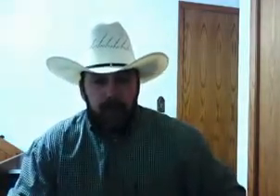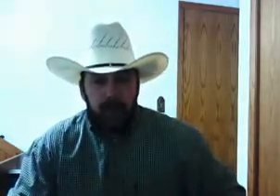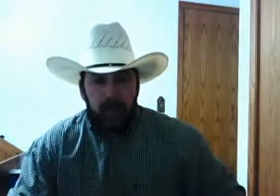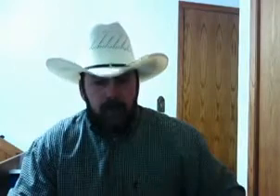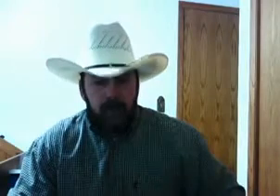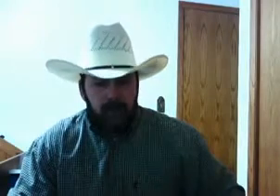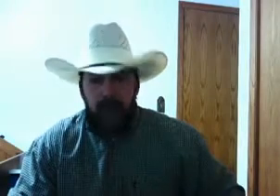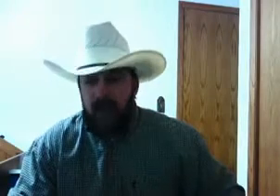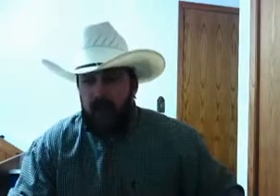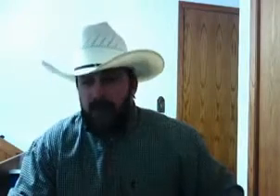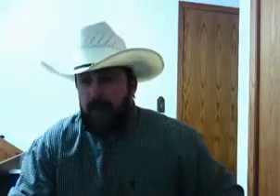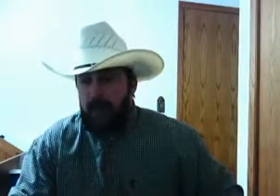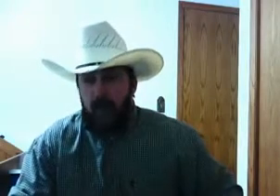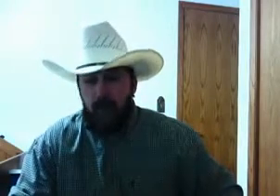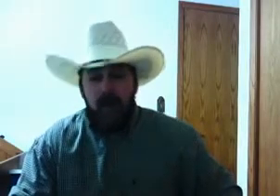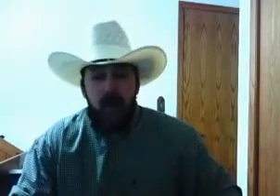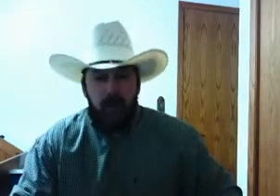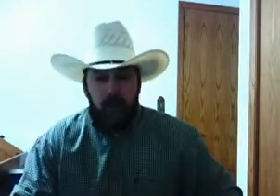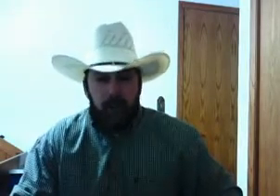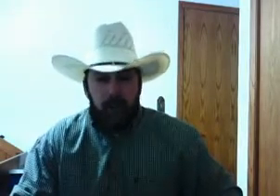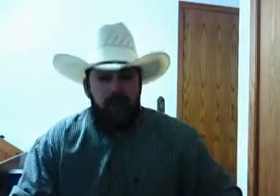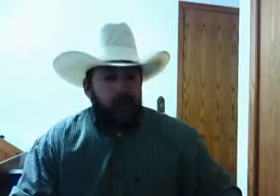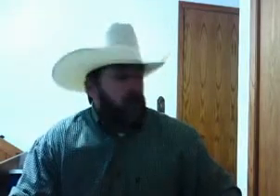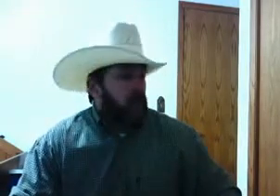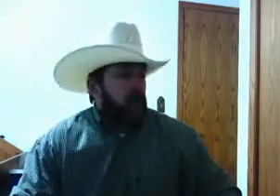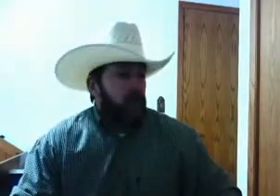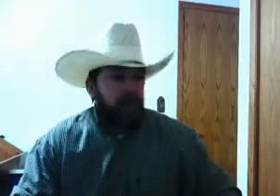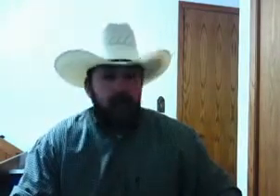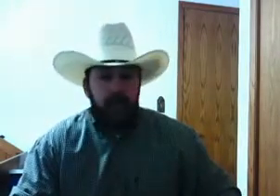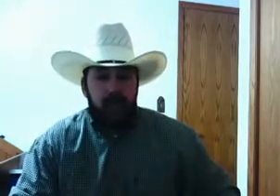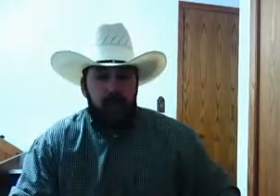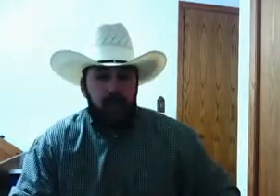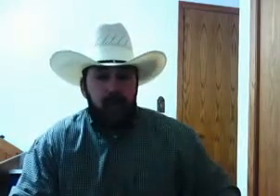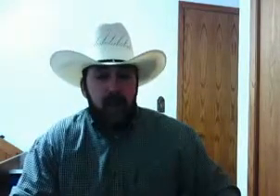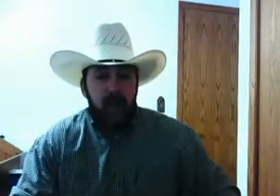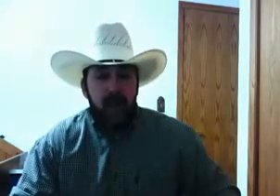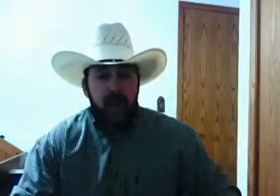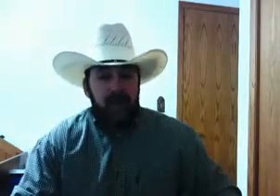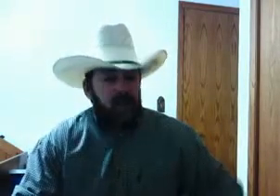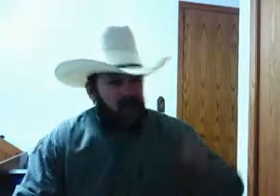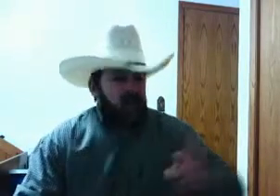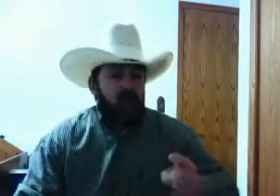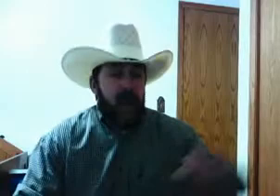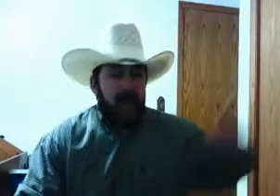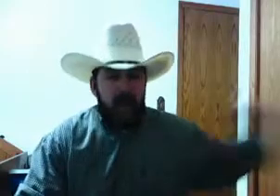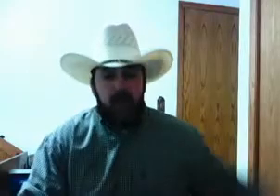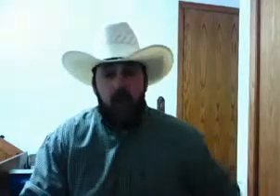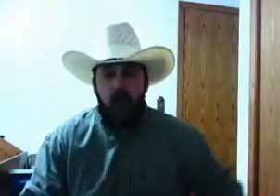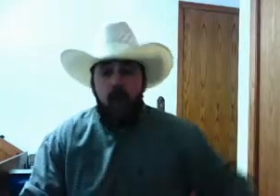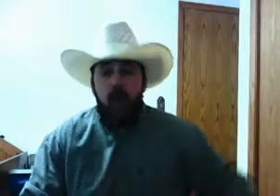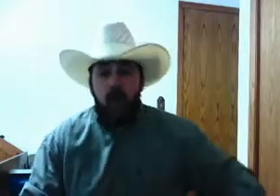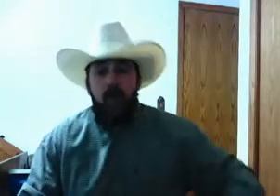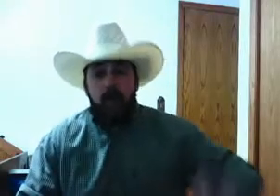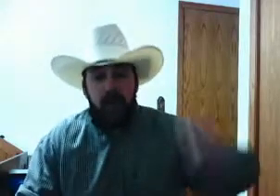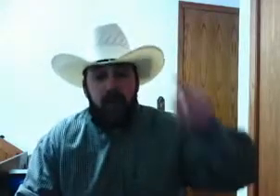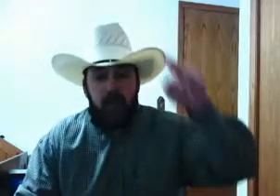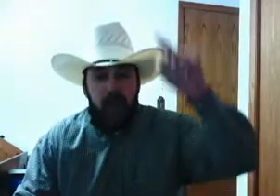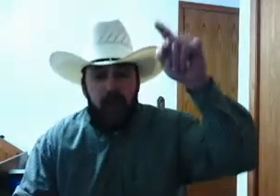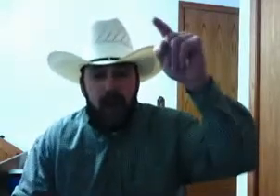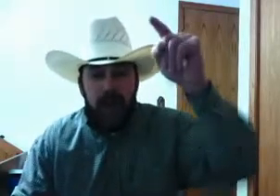Because, by God, if they'd have been brought up under discipline and had a belt put on their tail and said, this is right and this is wrong, we wouldn't be in the shape we're in today.